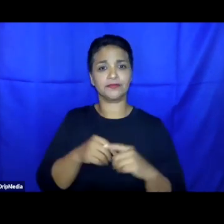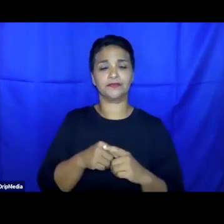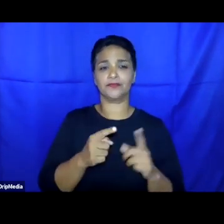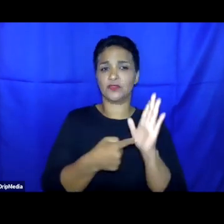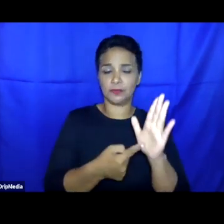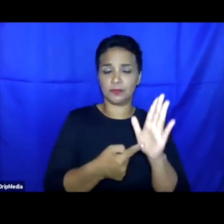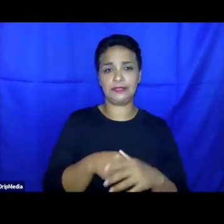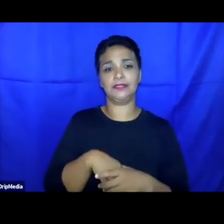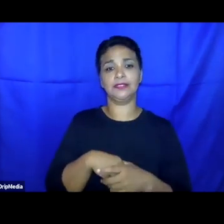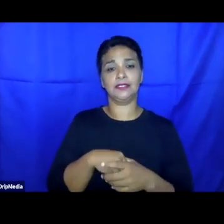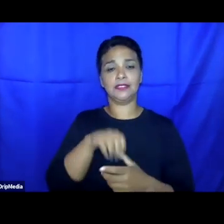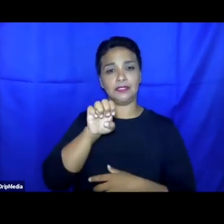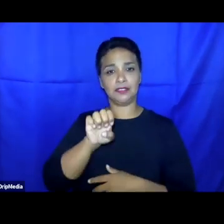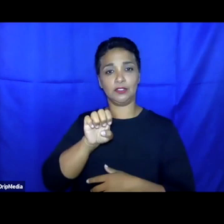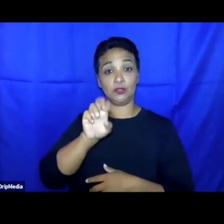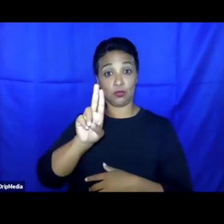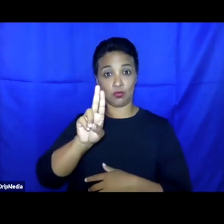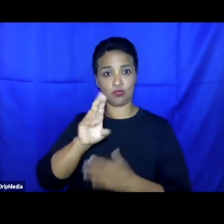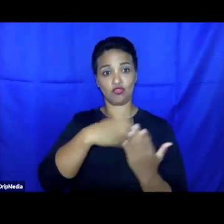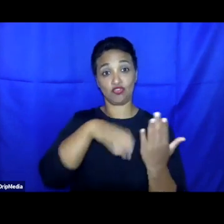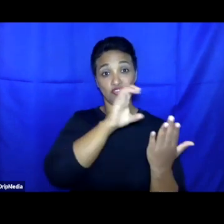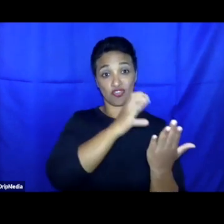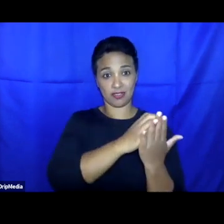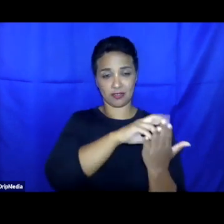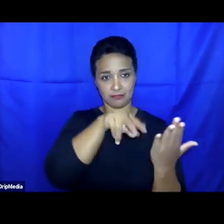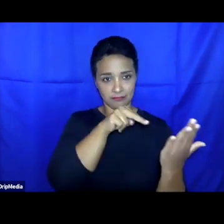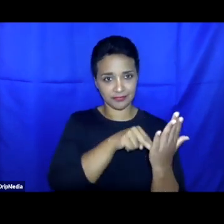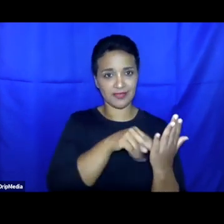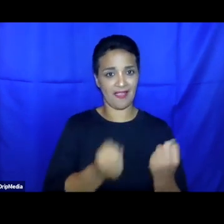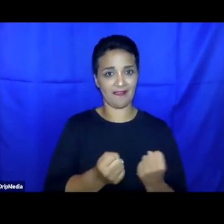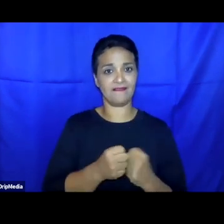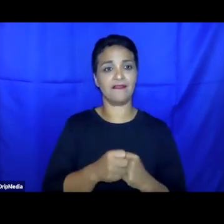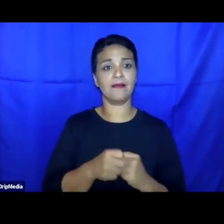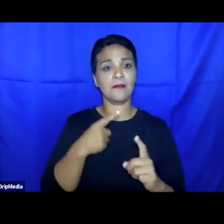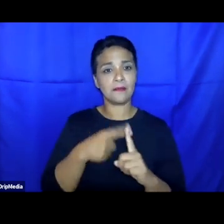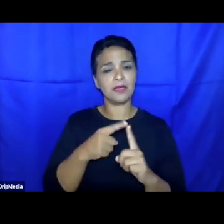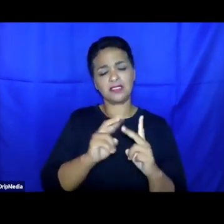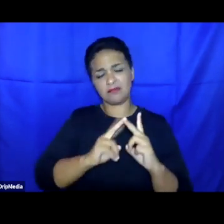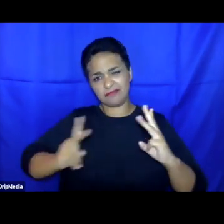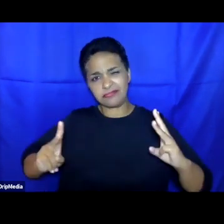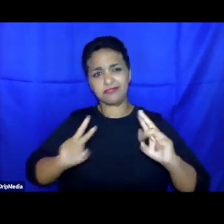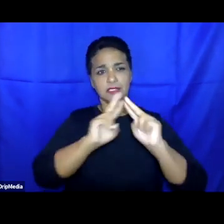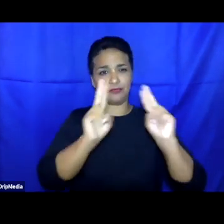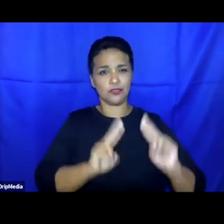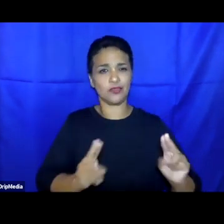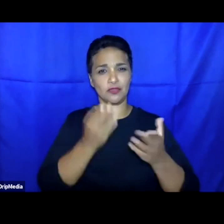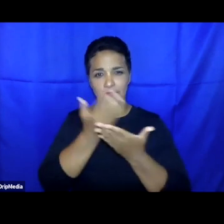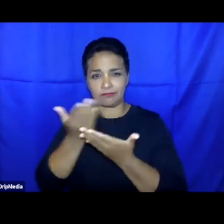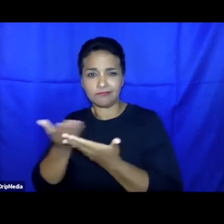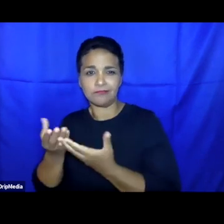Charter. So, there's further work to be done to unpack the applicability of international refugee law, human rights